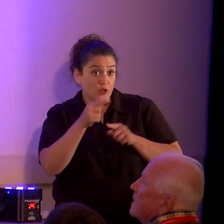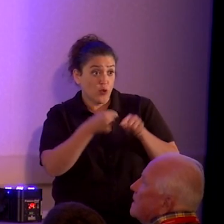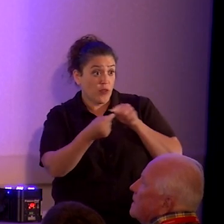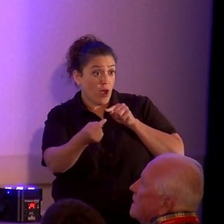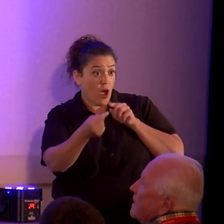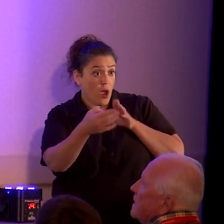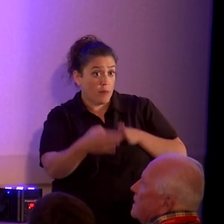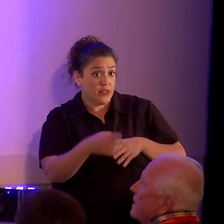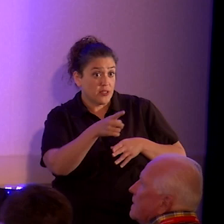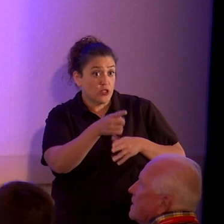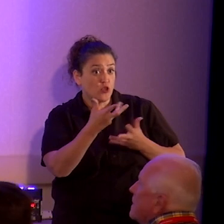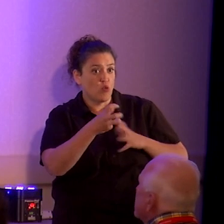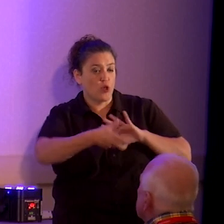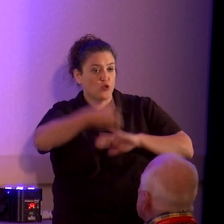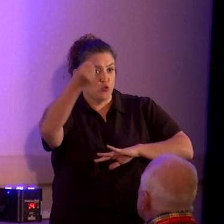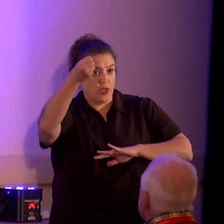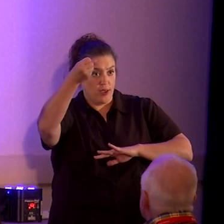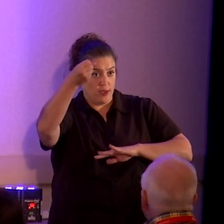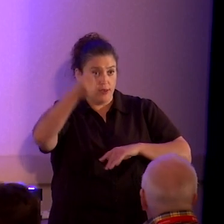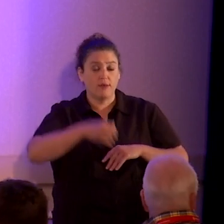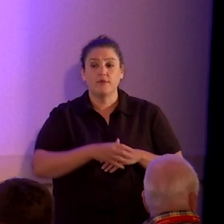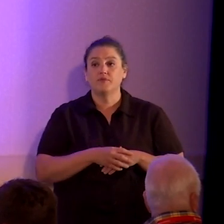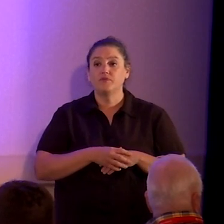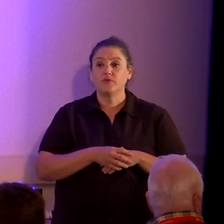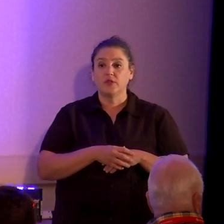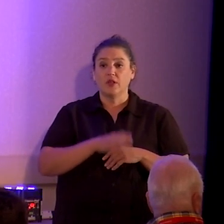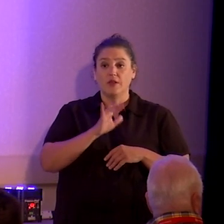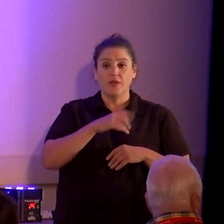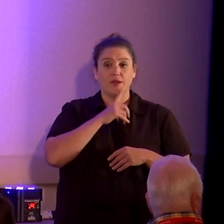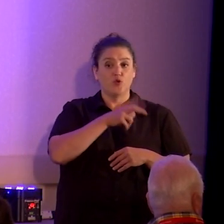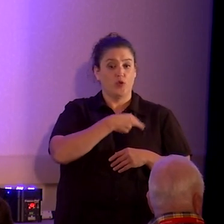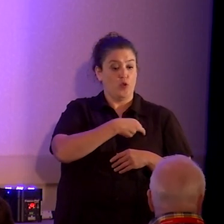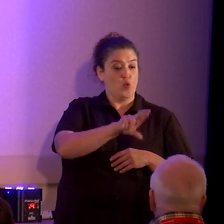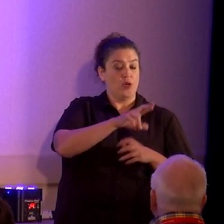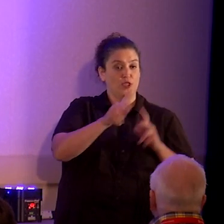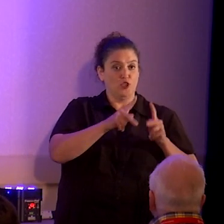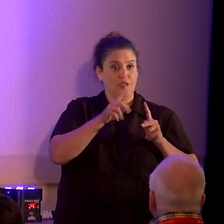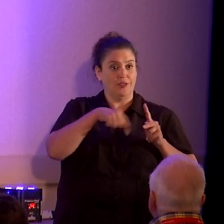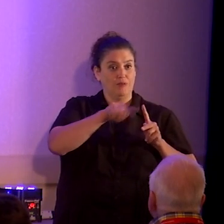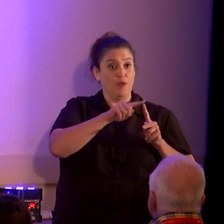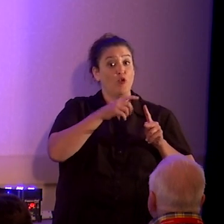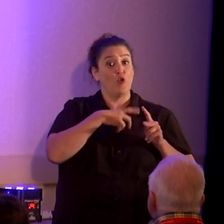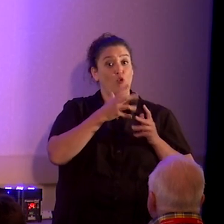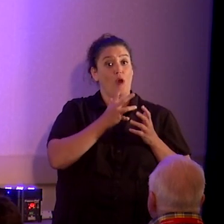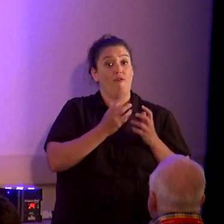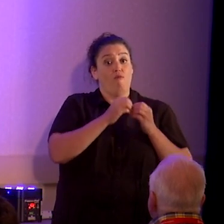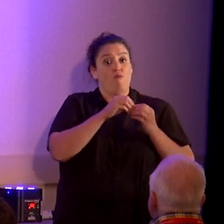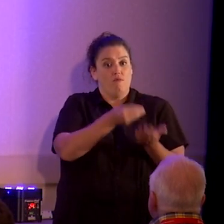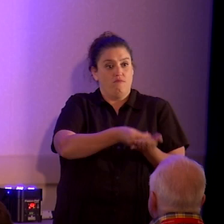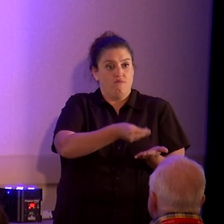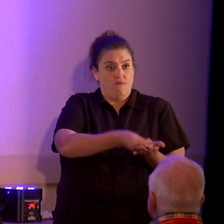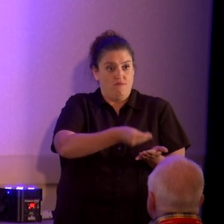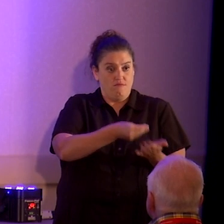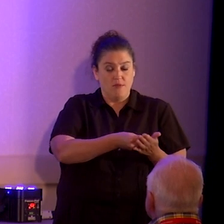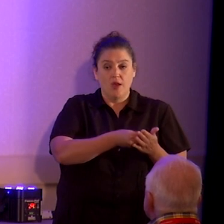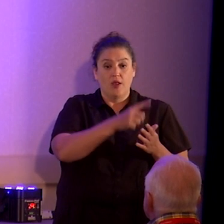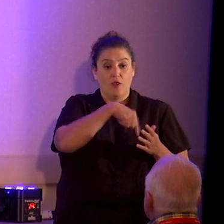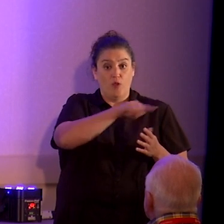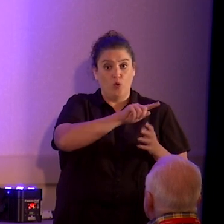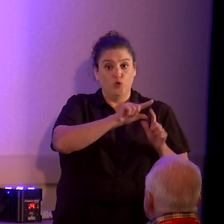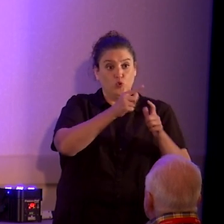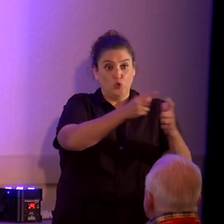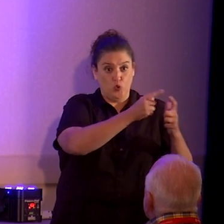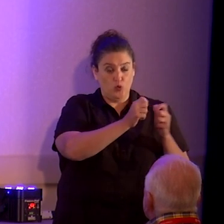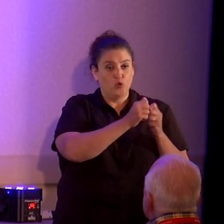looks to take from us. That's what the religious people, a well-funded array of groups that are well